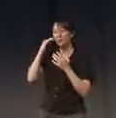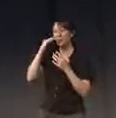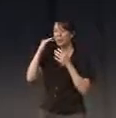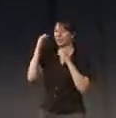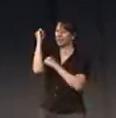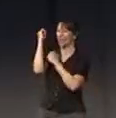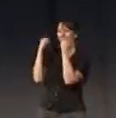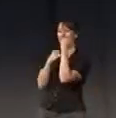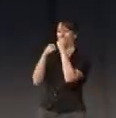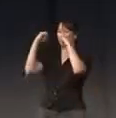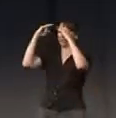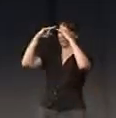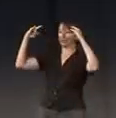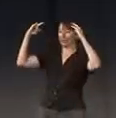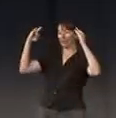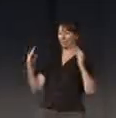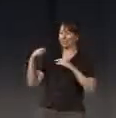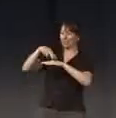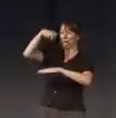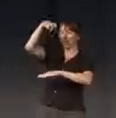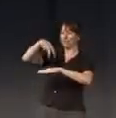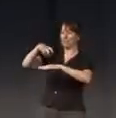the killer for my art, let's put it away.